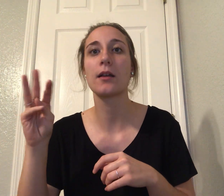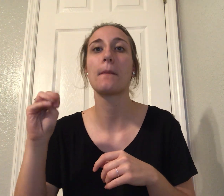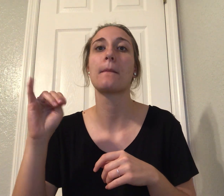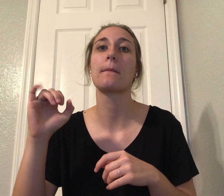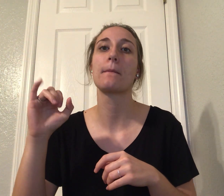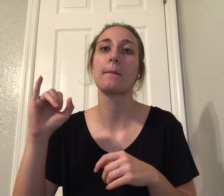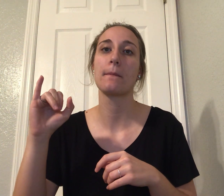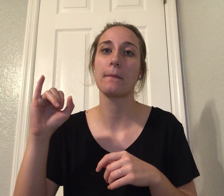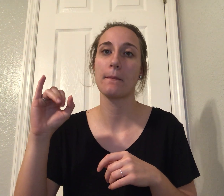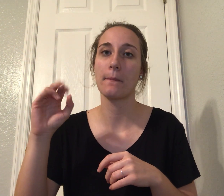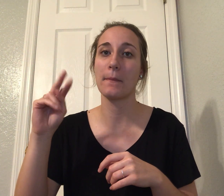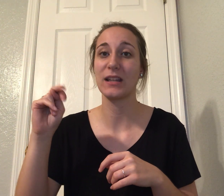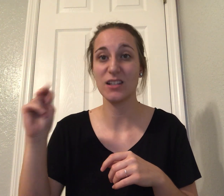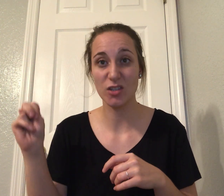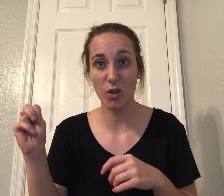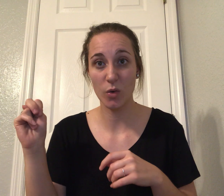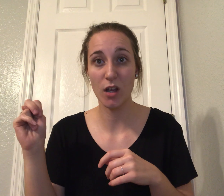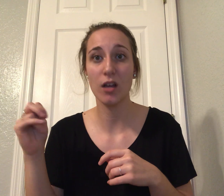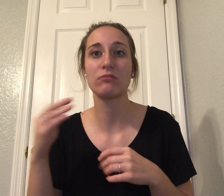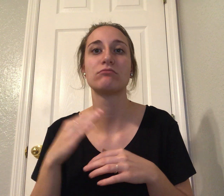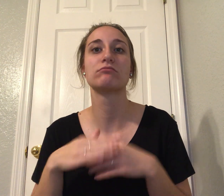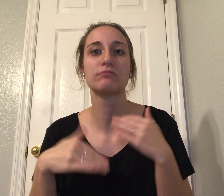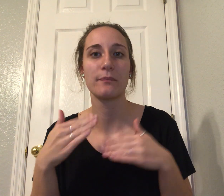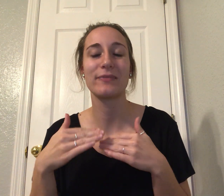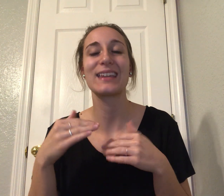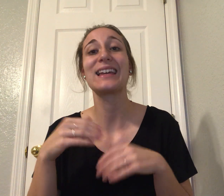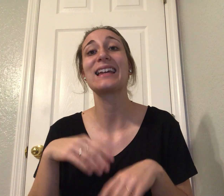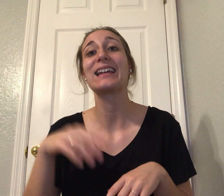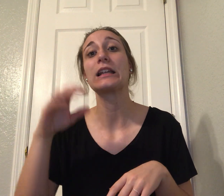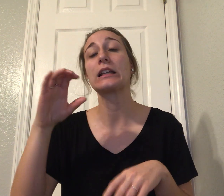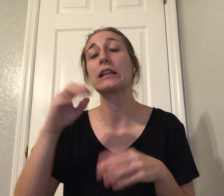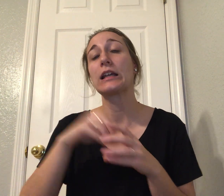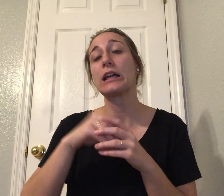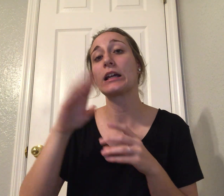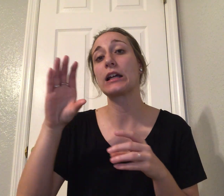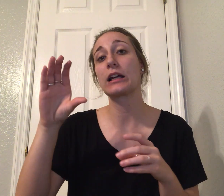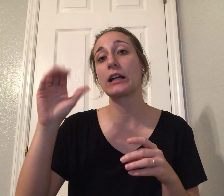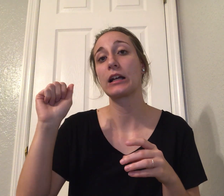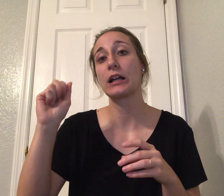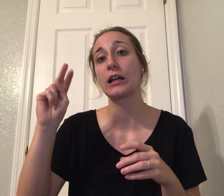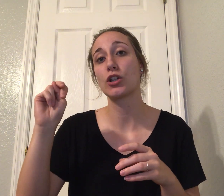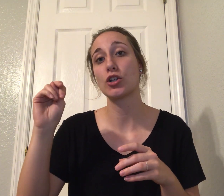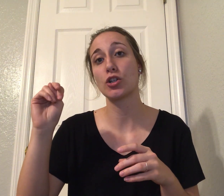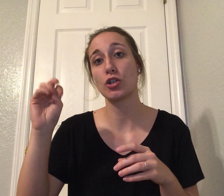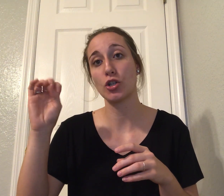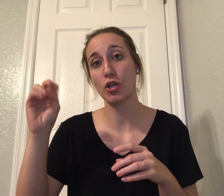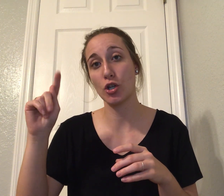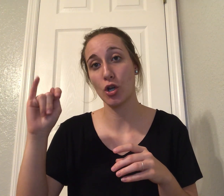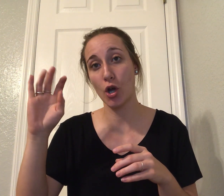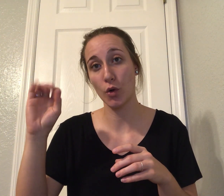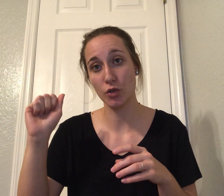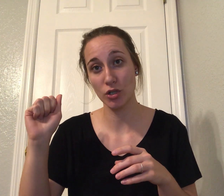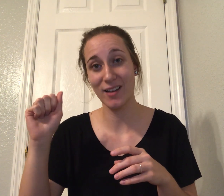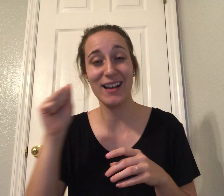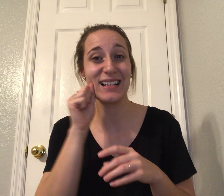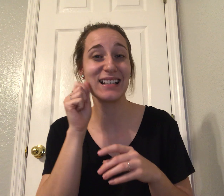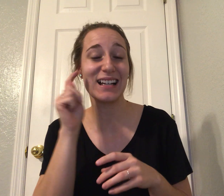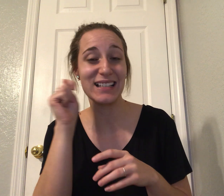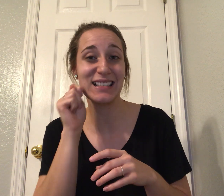In Kenosha, a teenager allegedly shot and killed two protesters this summer. That brings us to the second warning sign for conflict